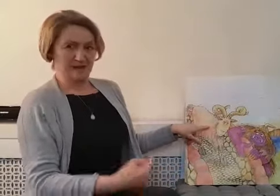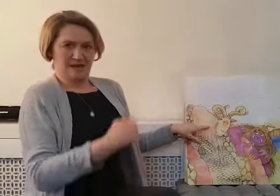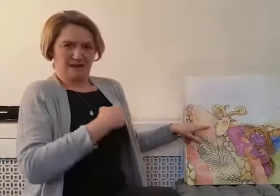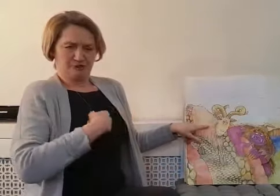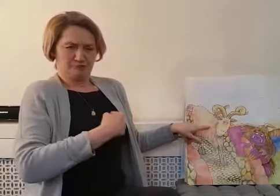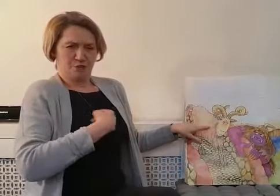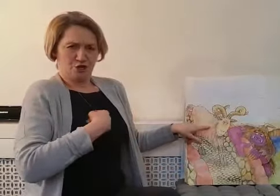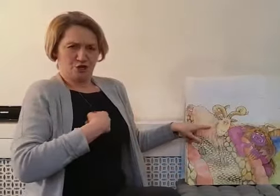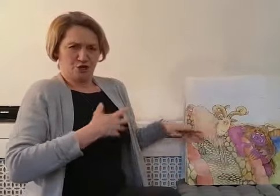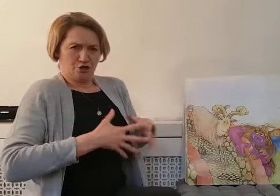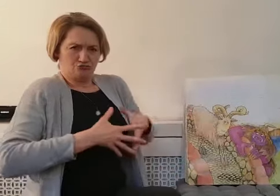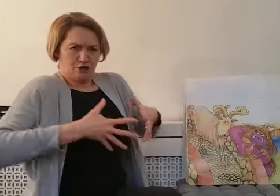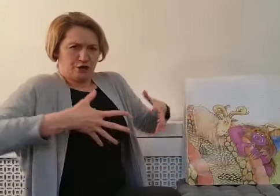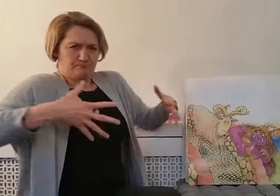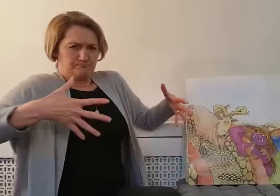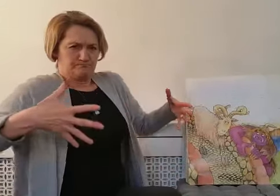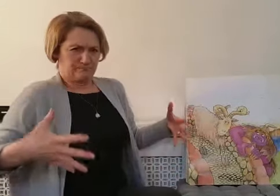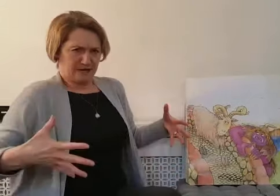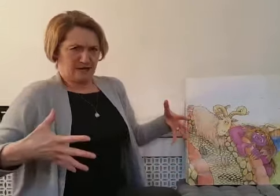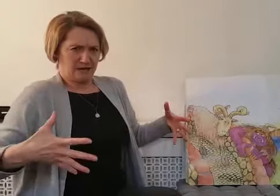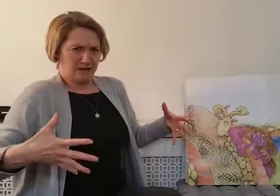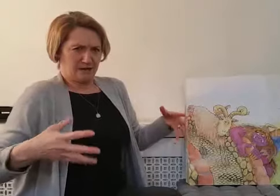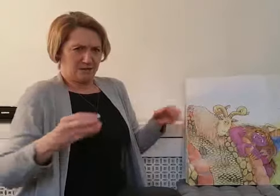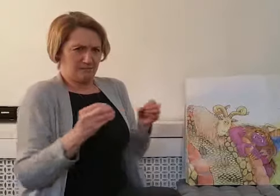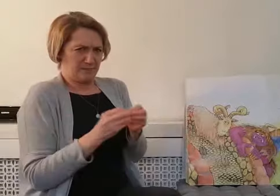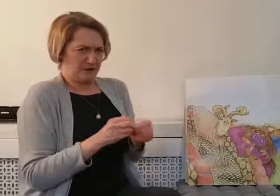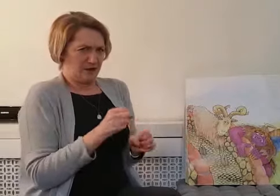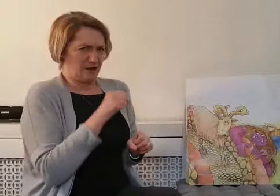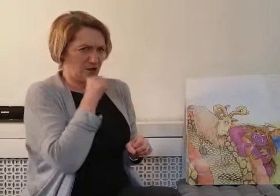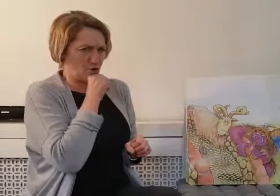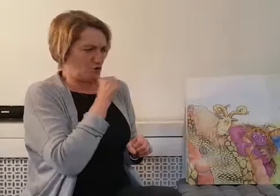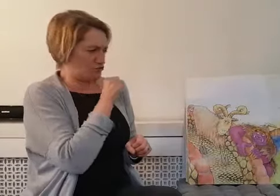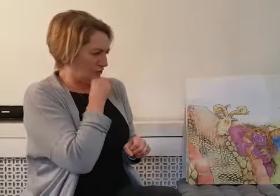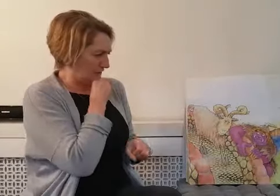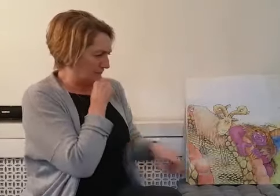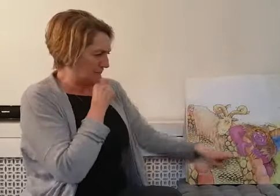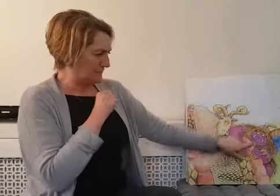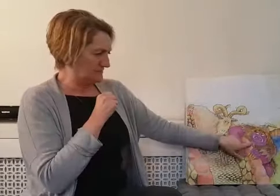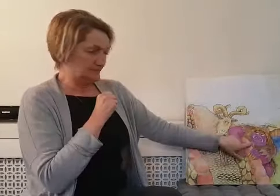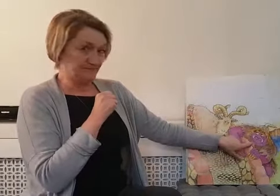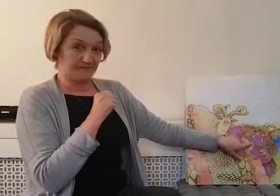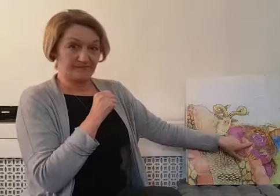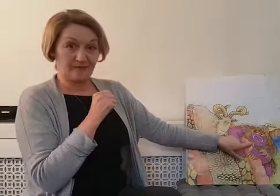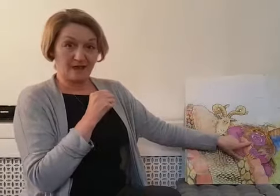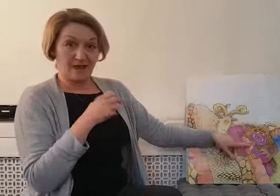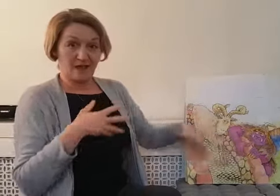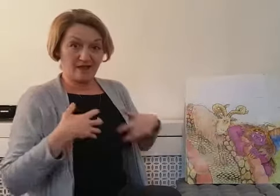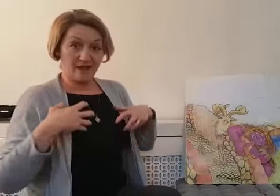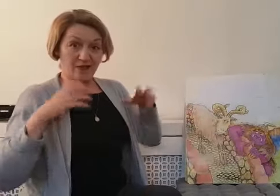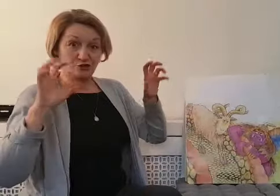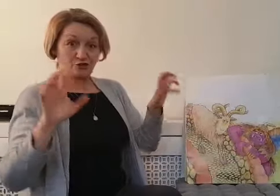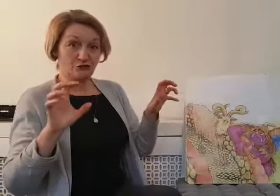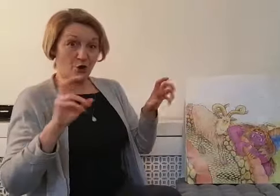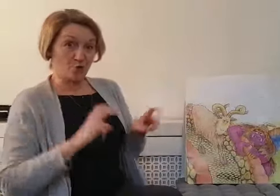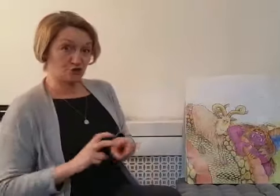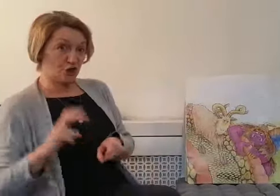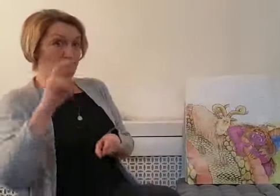It's me, great big Billy Goat Gruff. And the troll jumped